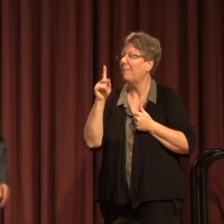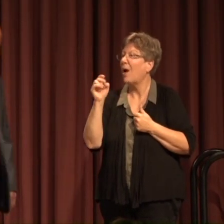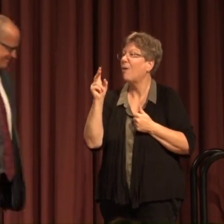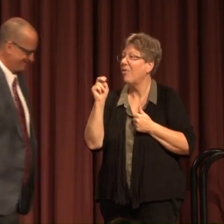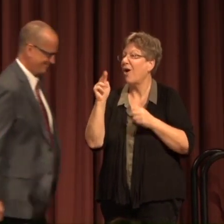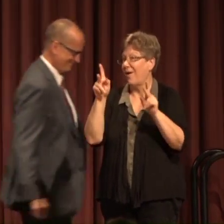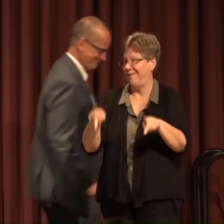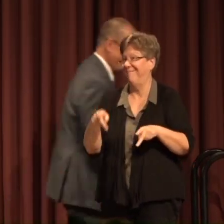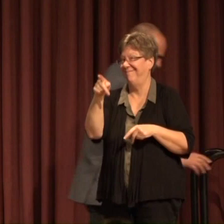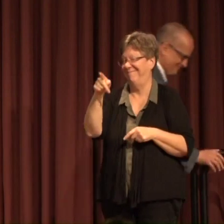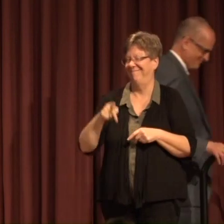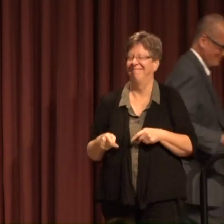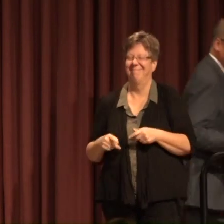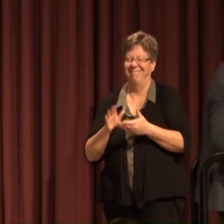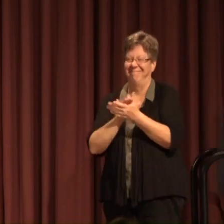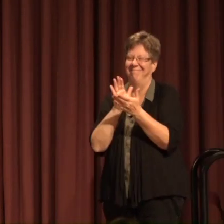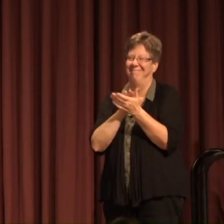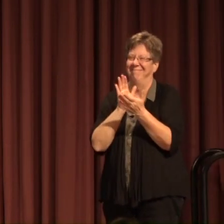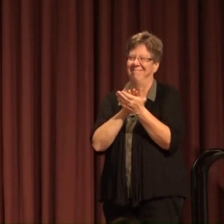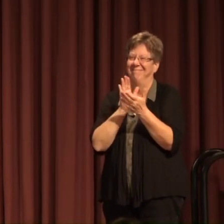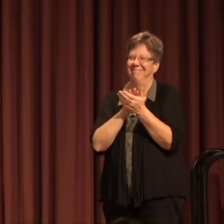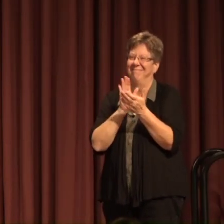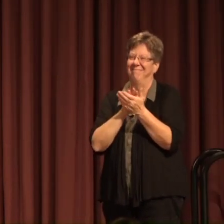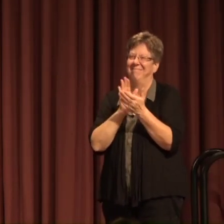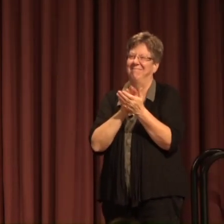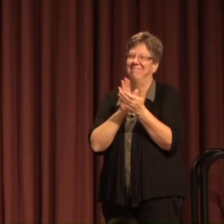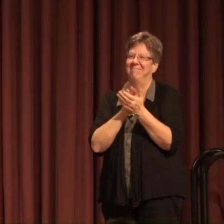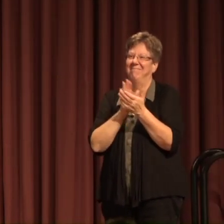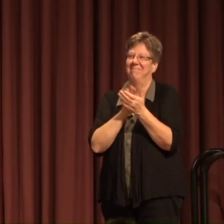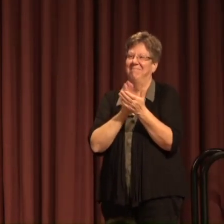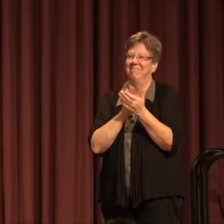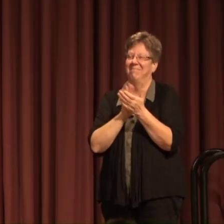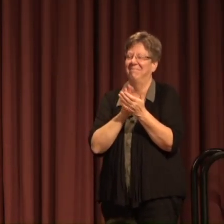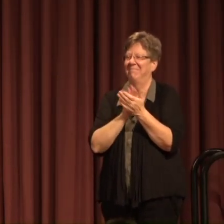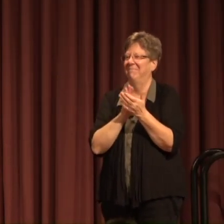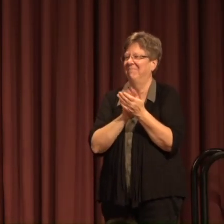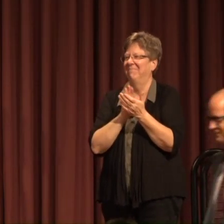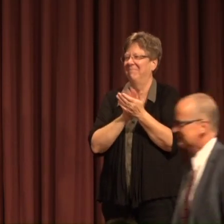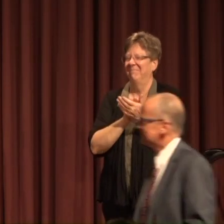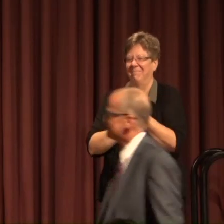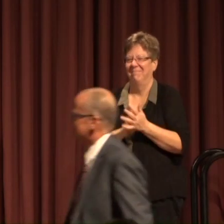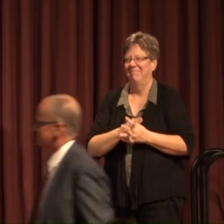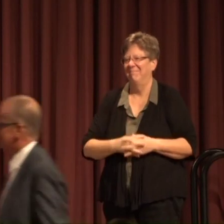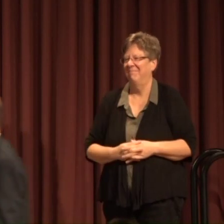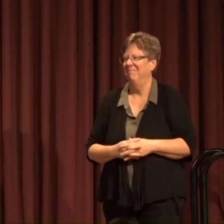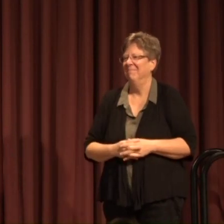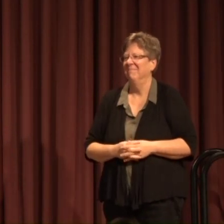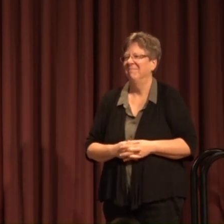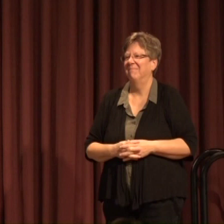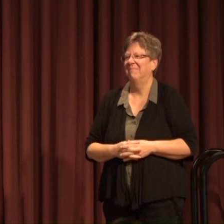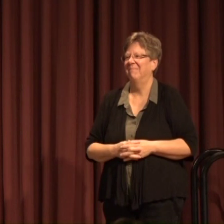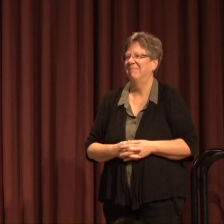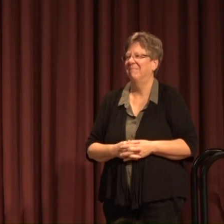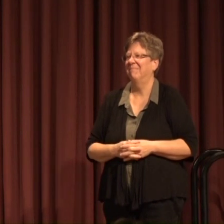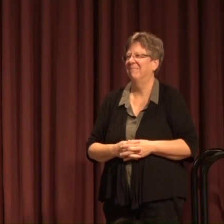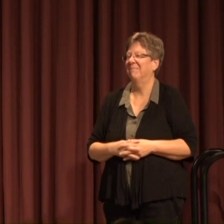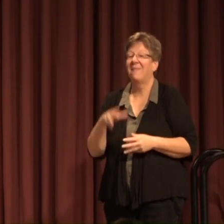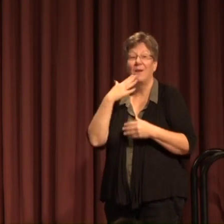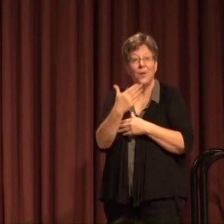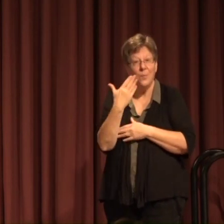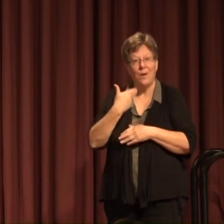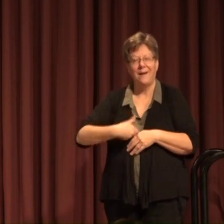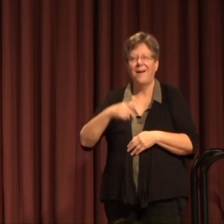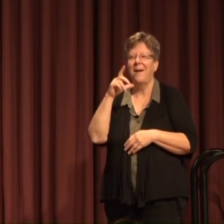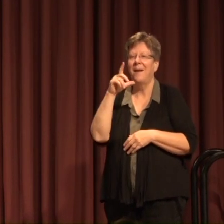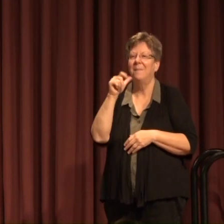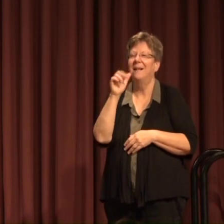morning